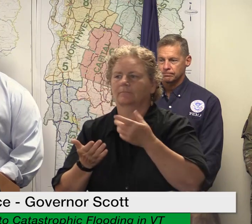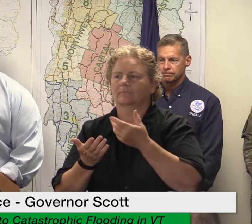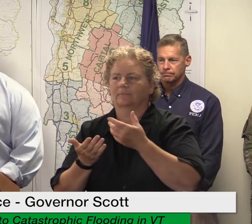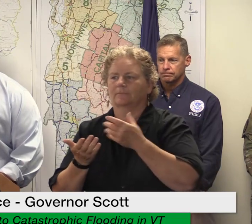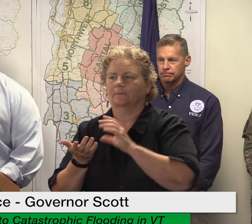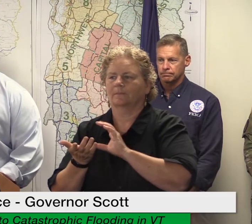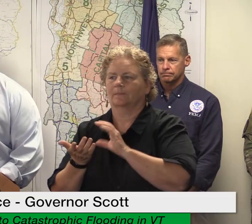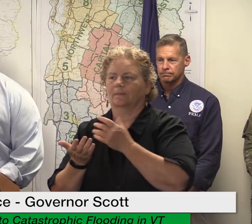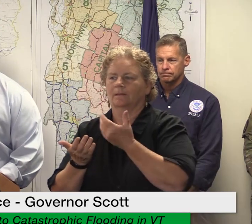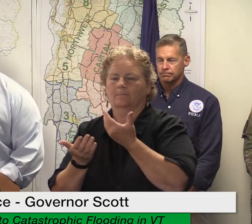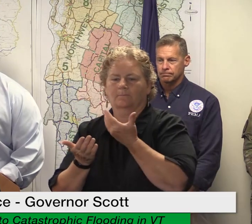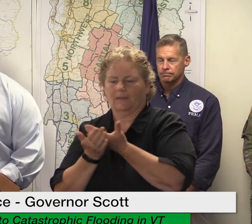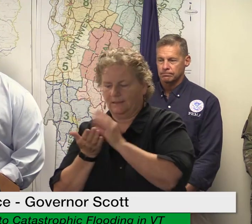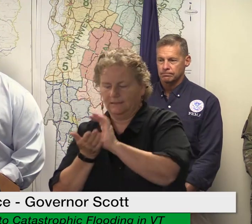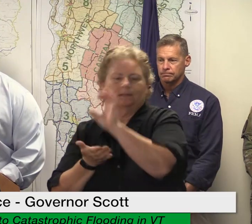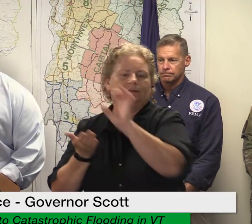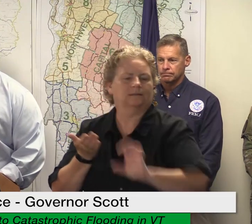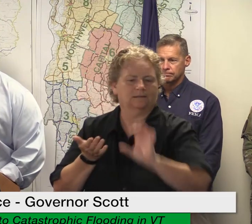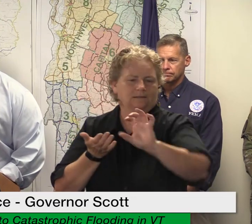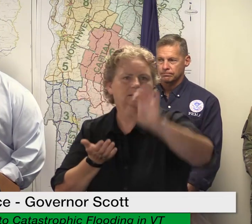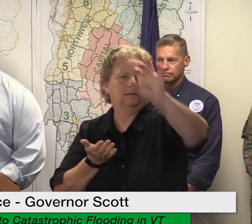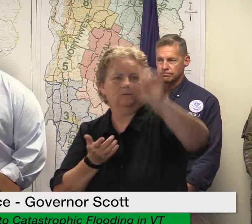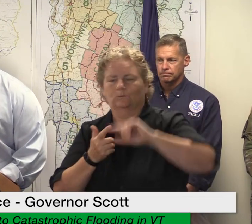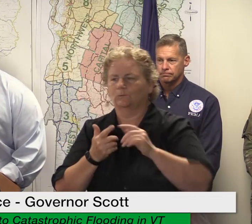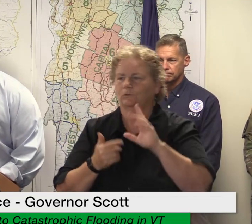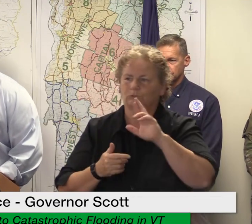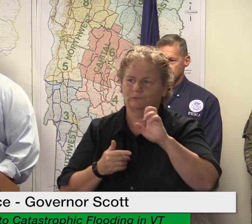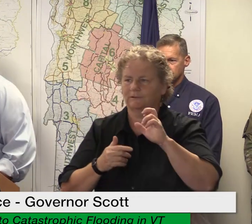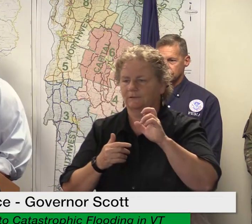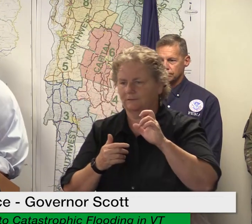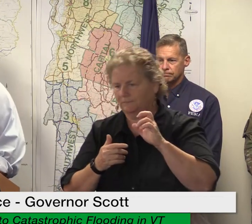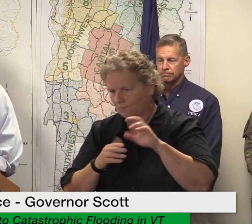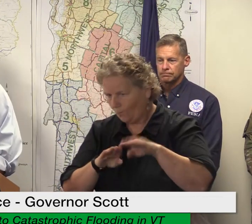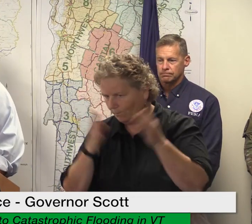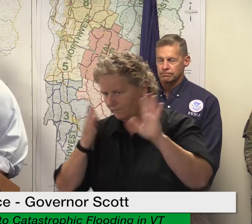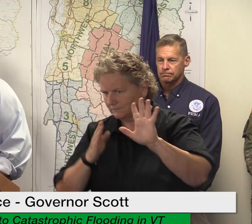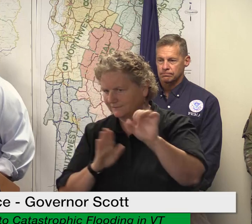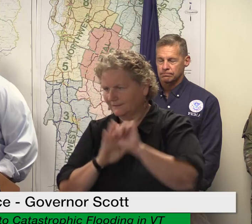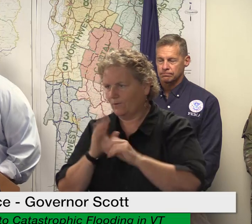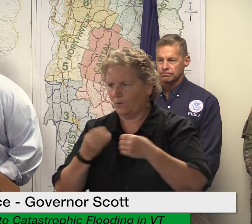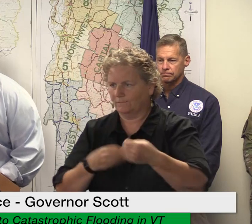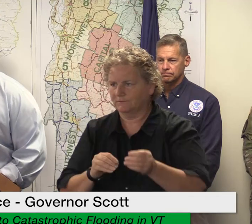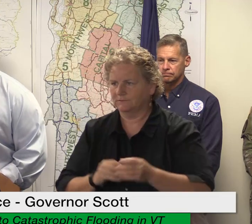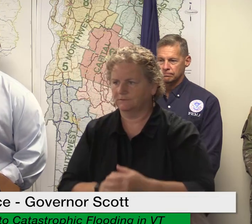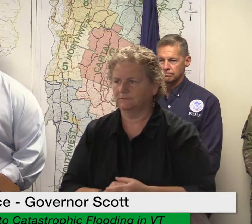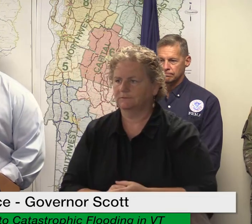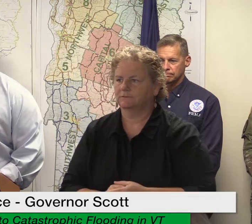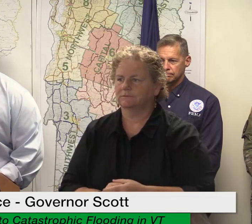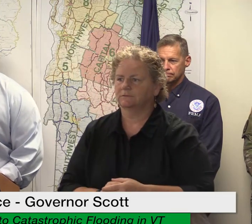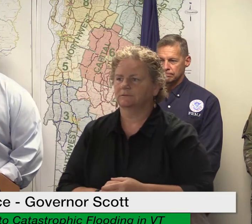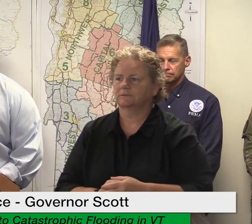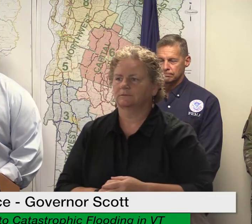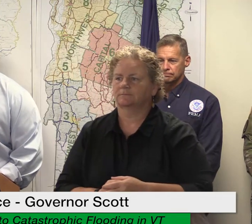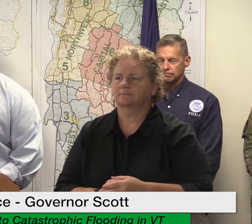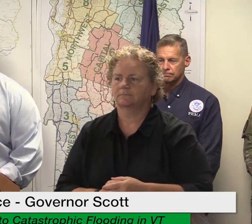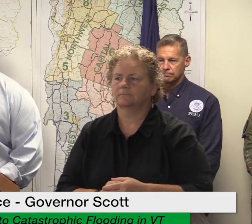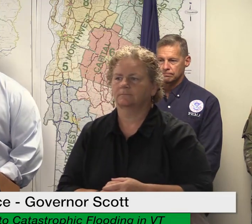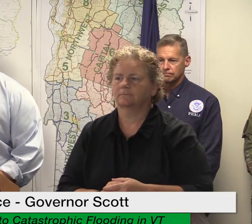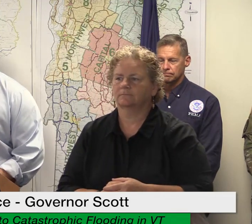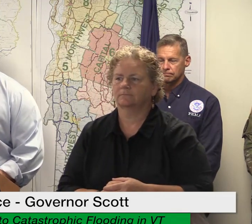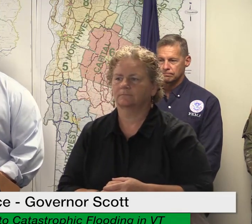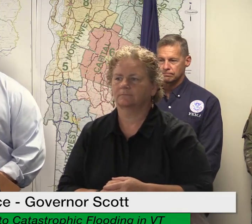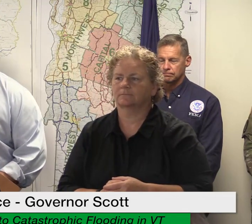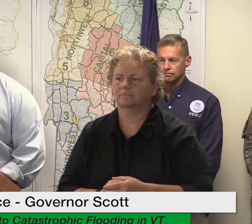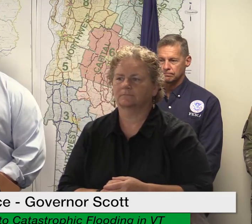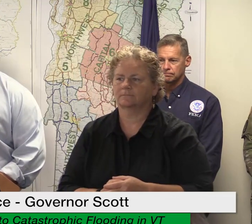important to reduce any borrowing costs that might otherwise be incurred if they had to go out to get additional cash to continue their cleanup efforts so